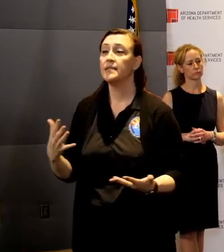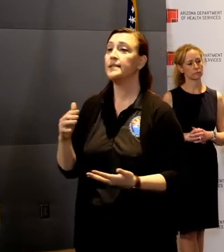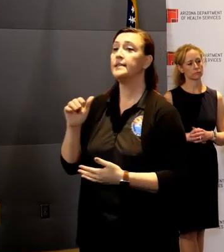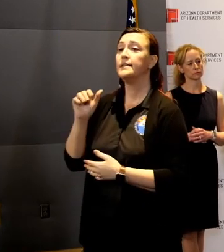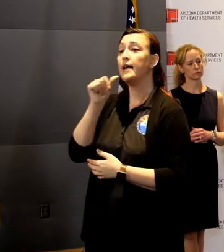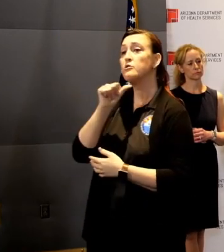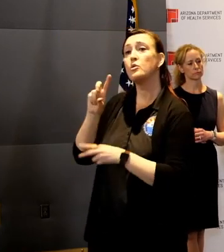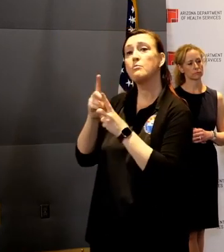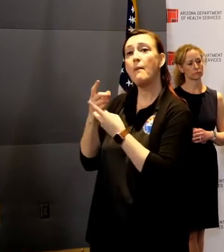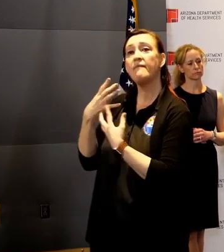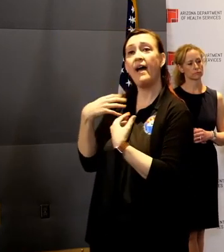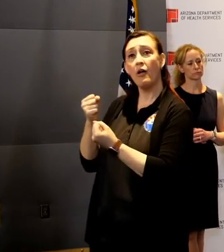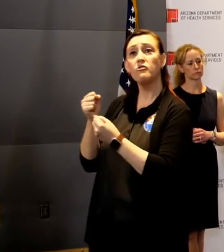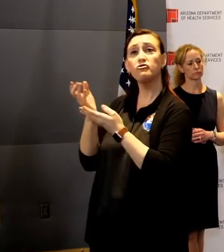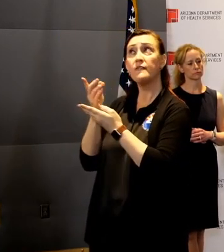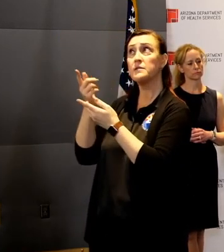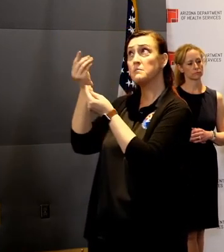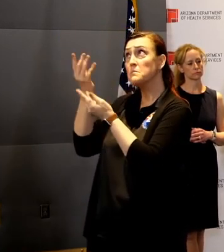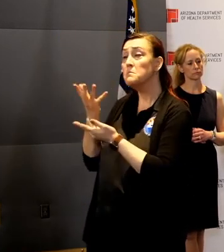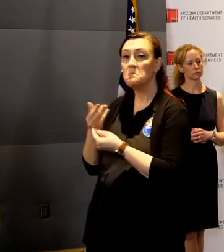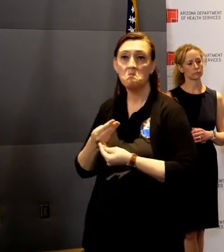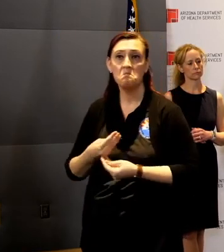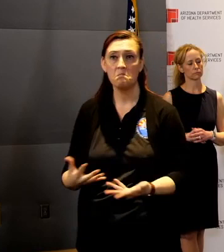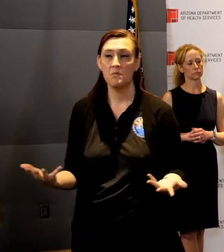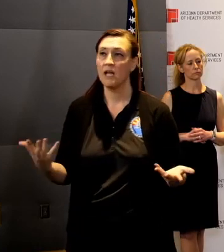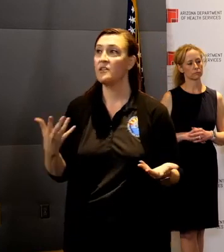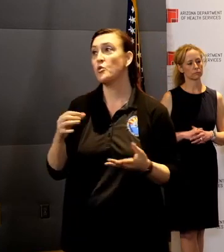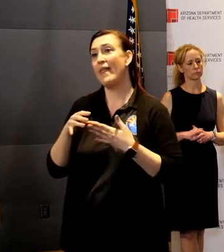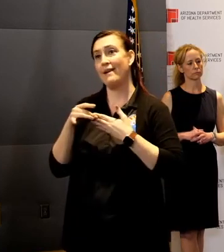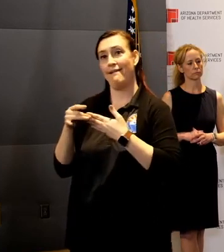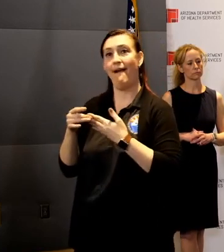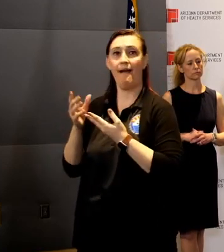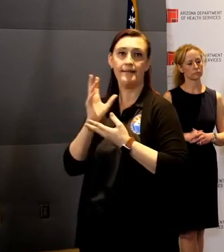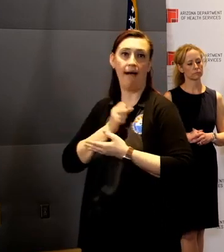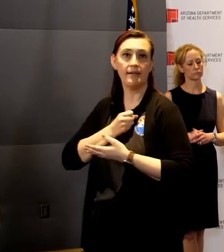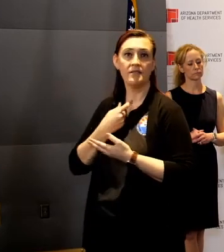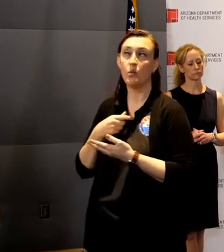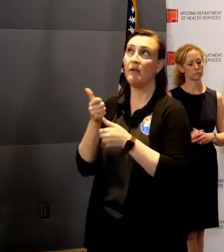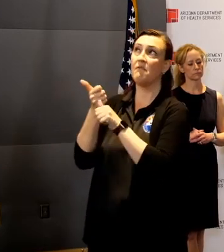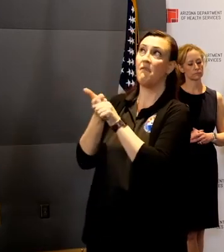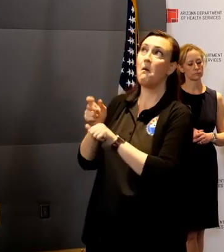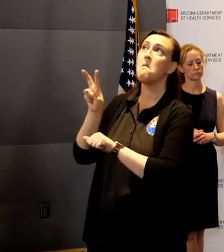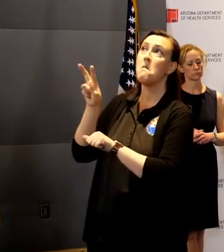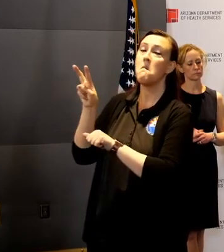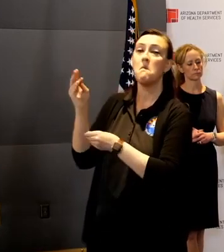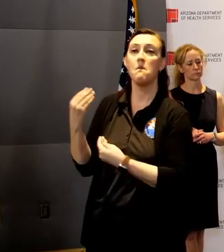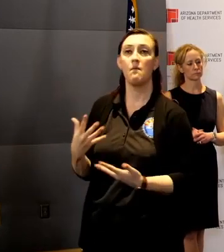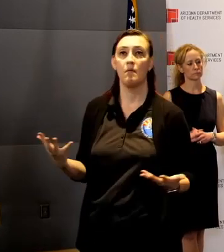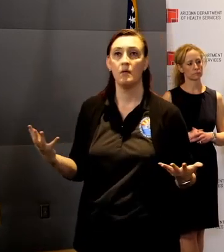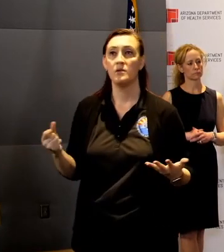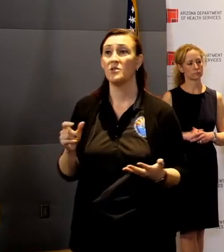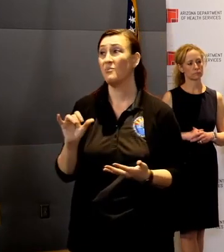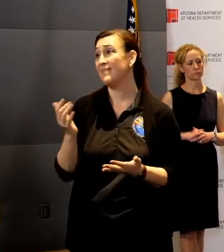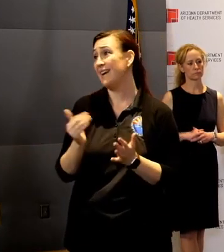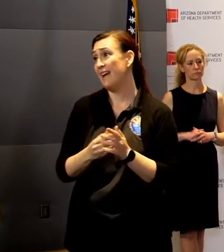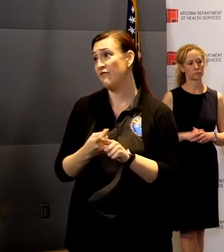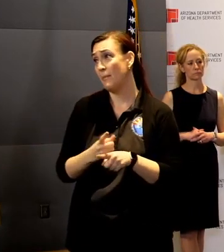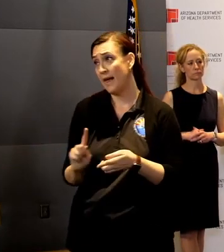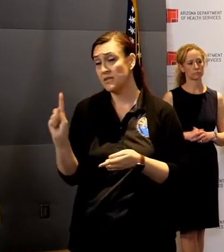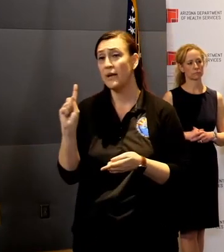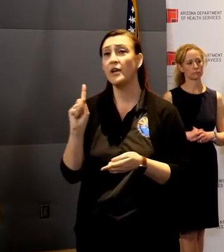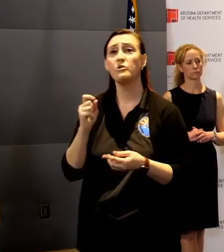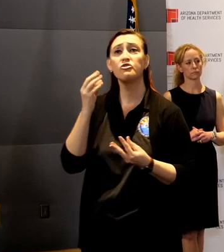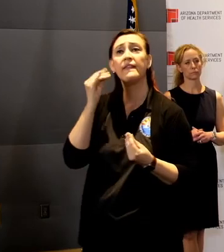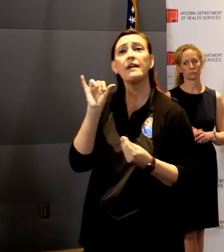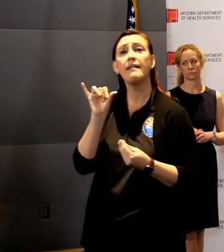That's what's going to continue to guide our direction. This is, like I said last week, this is something we should think